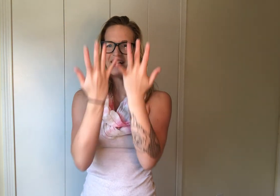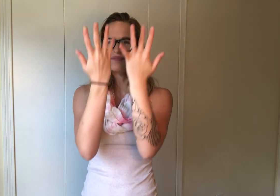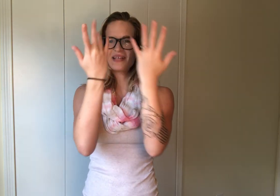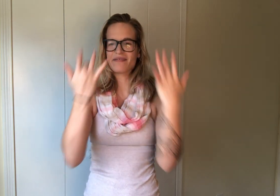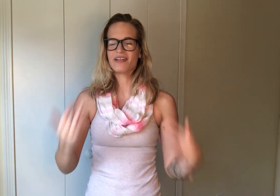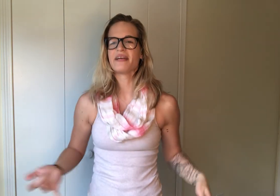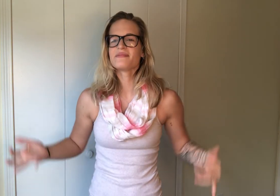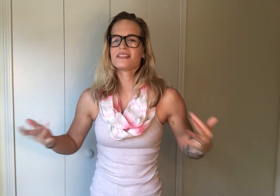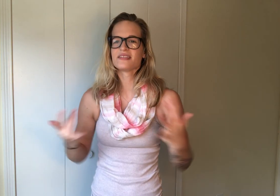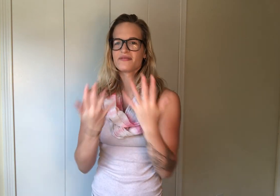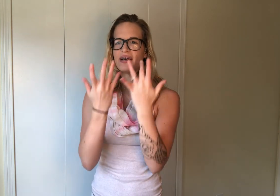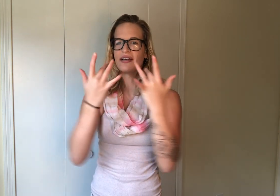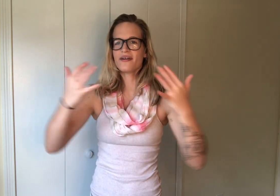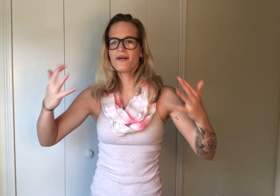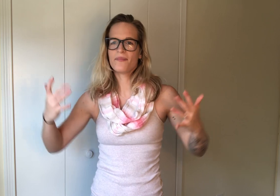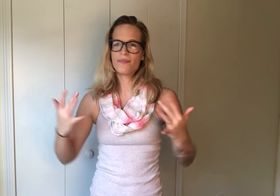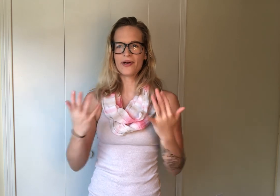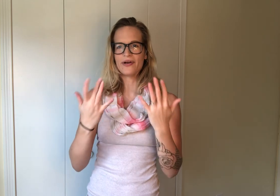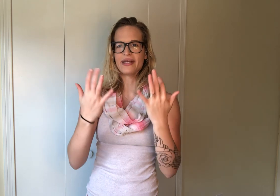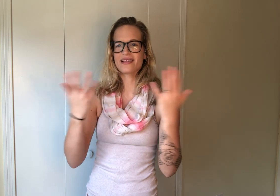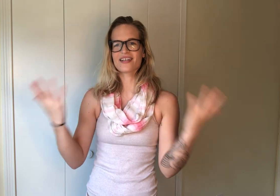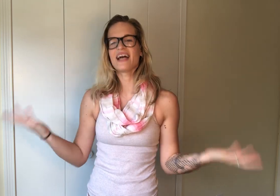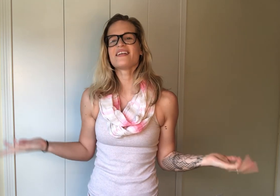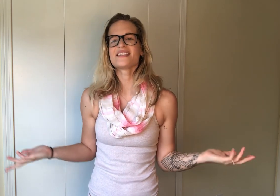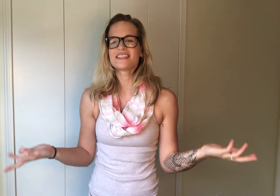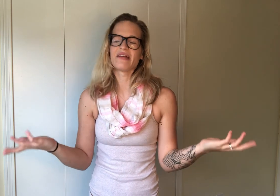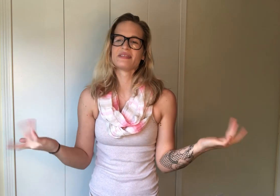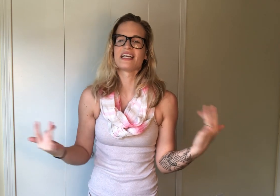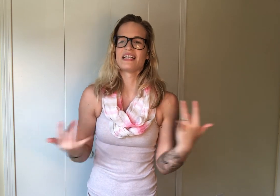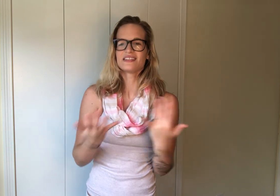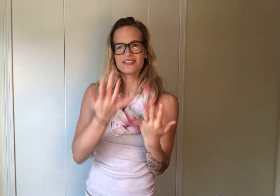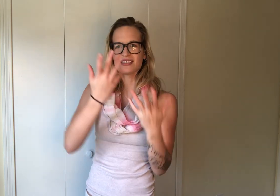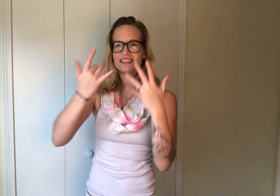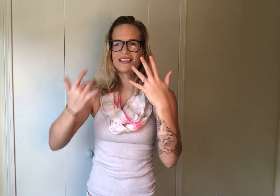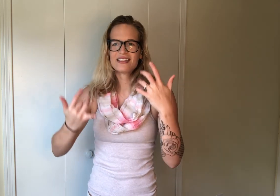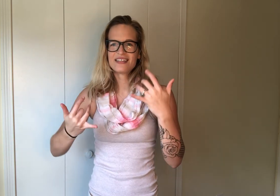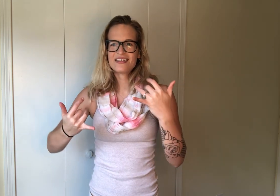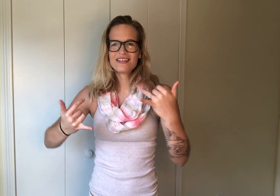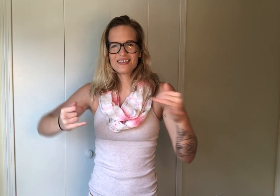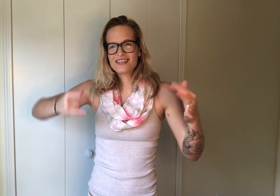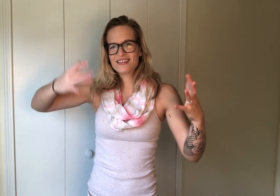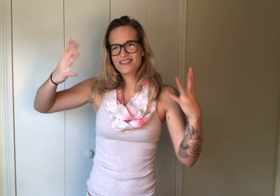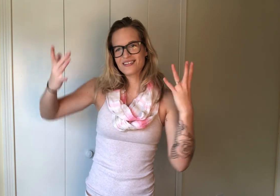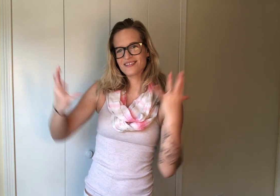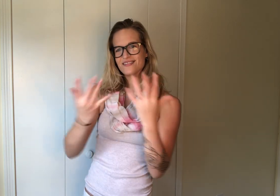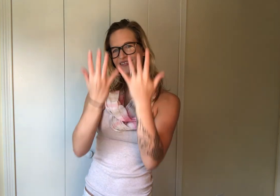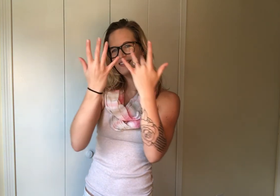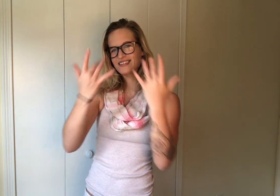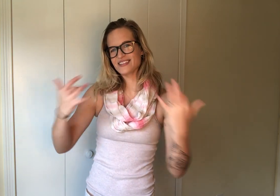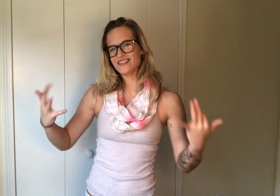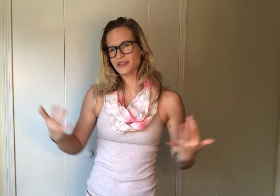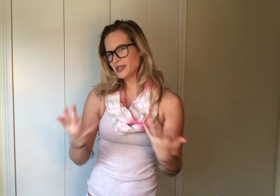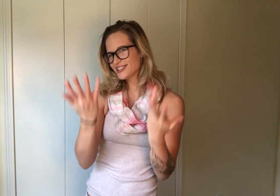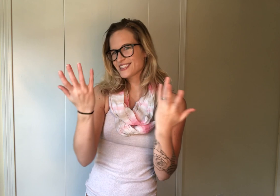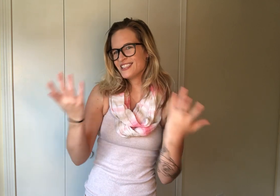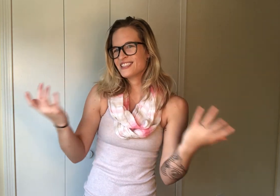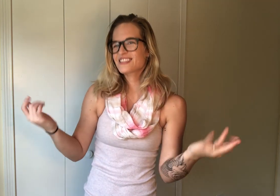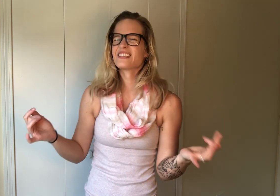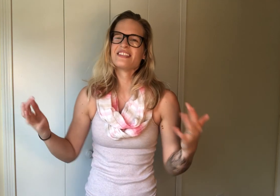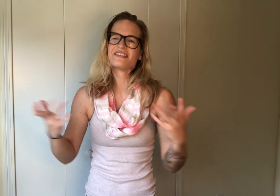up like flames, there's fire burning, they're kind of the same sign, so just do it twice, there's